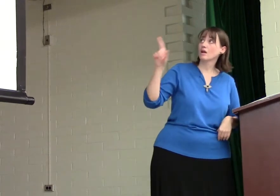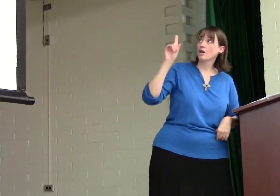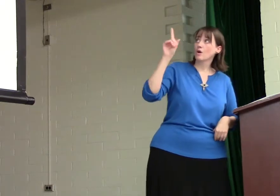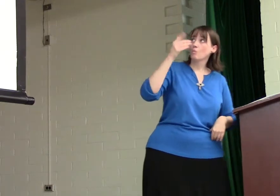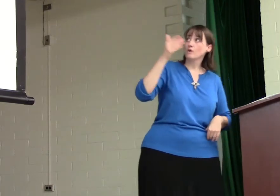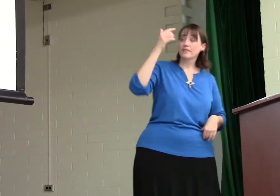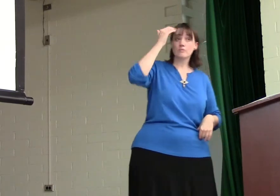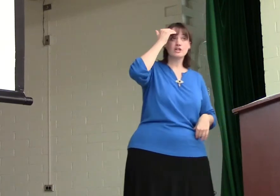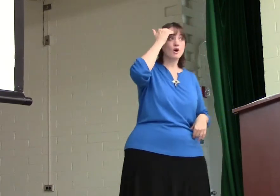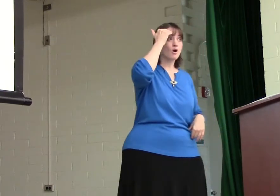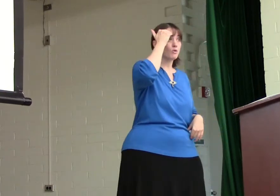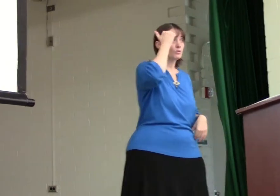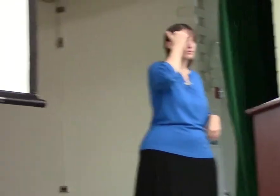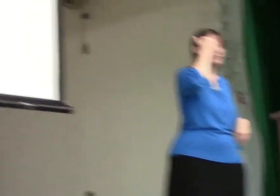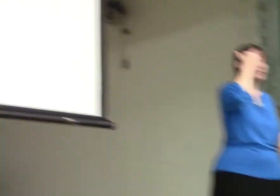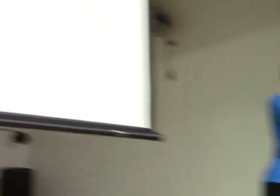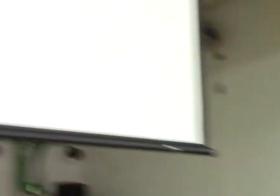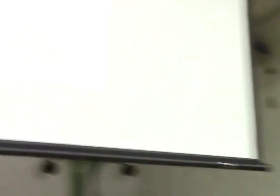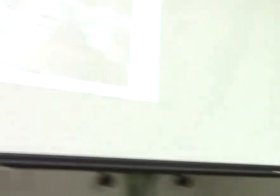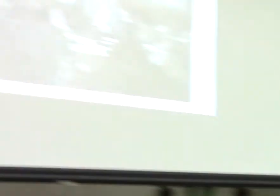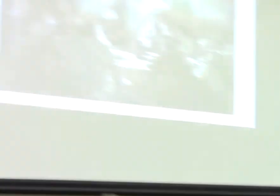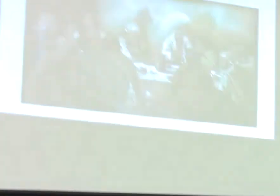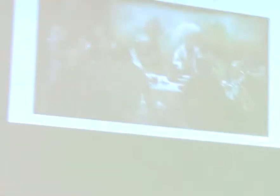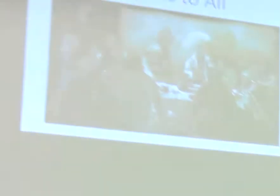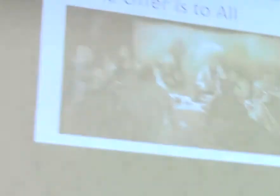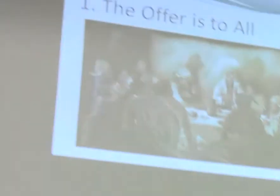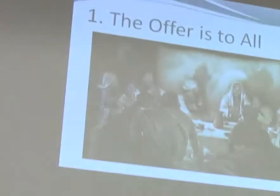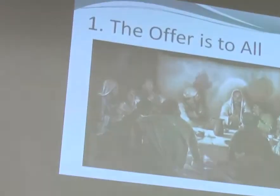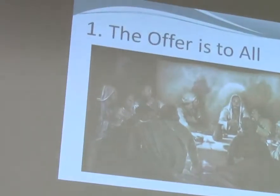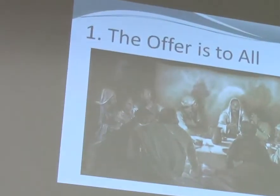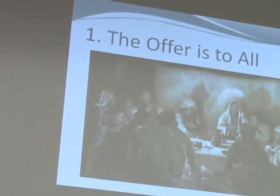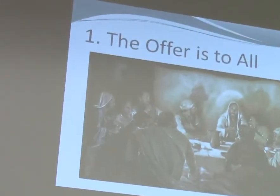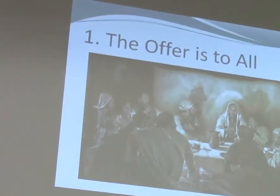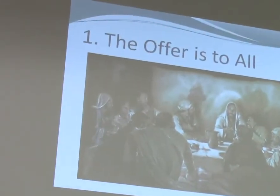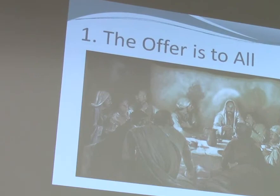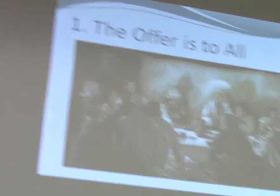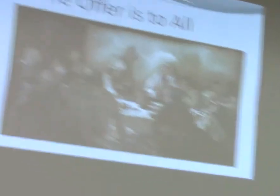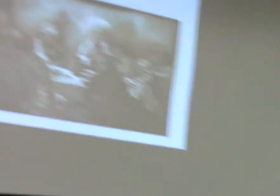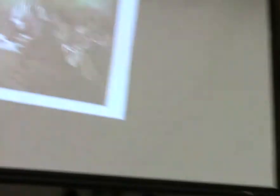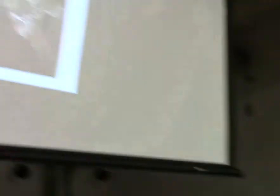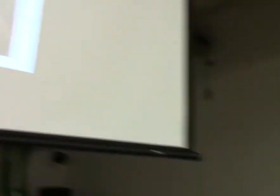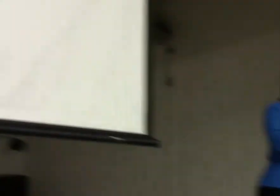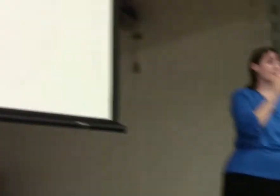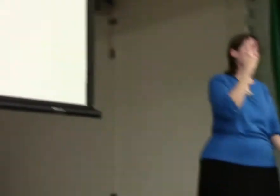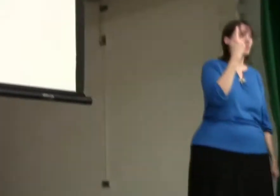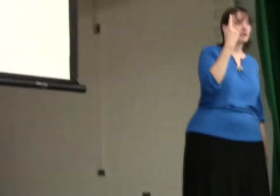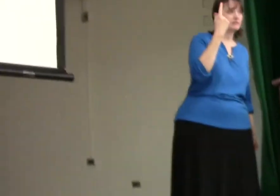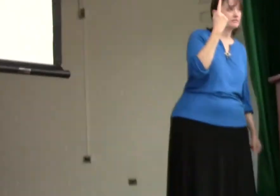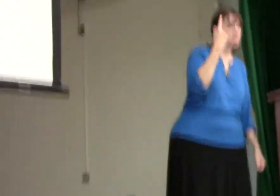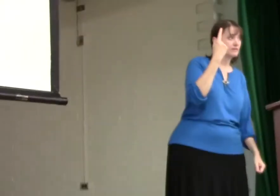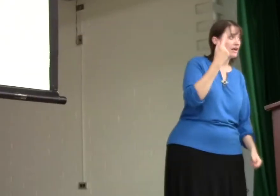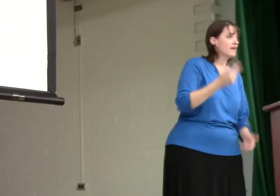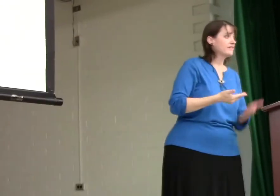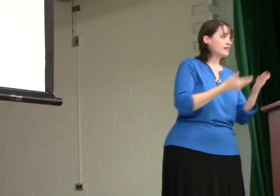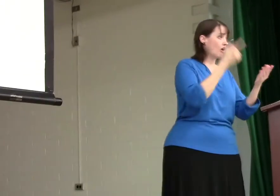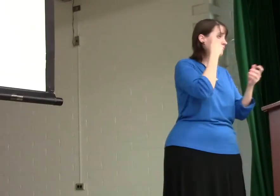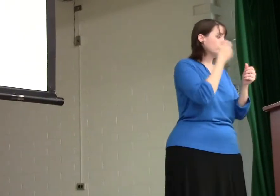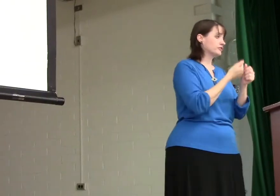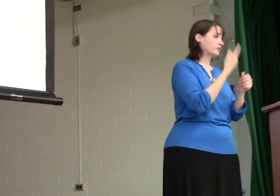One thing we know about Easter is that it's for everyone. The offer is for